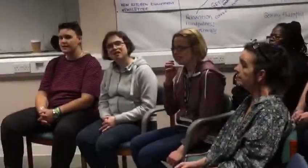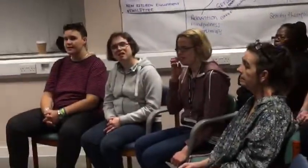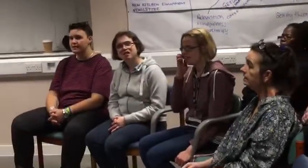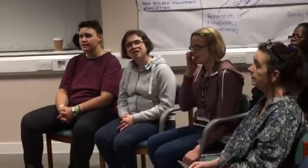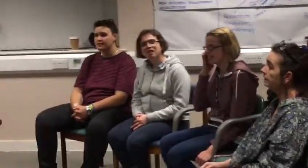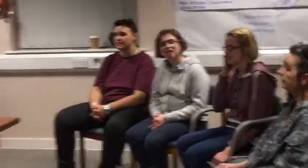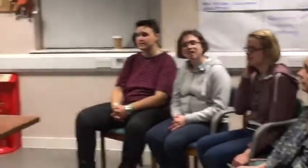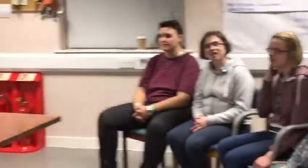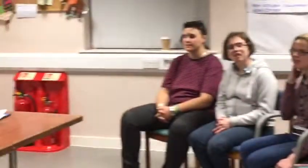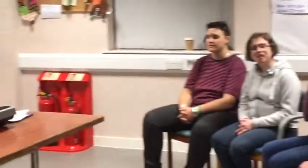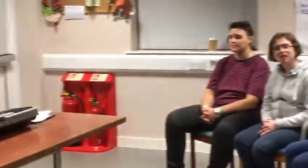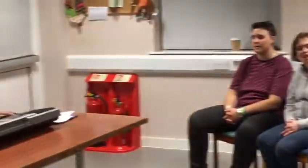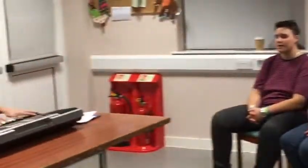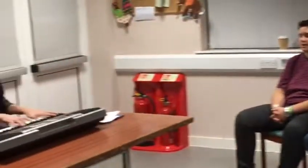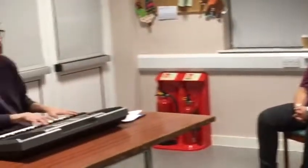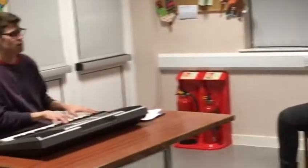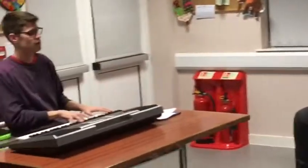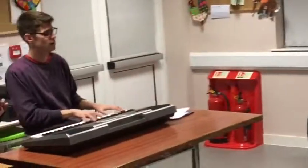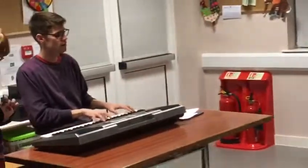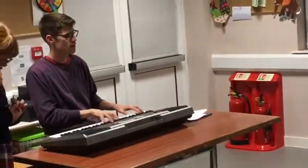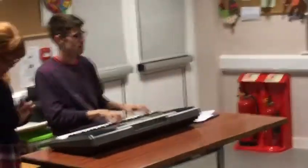Standing by